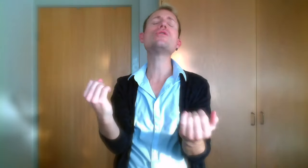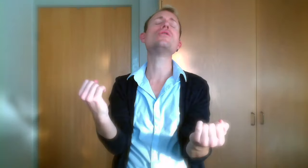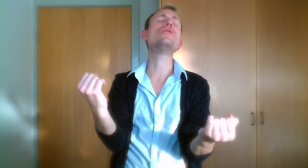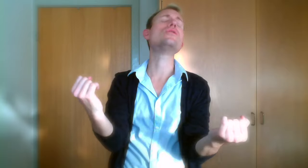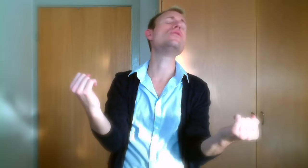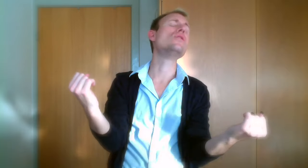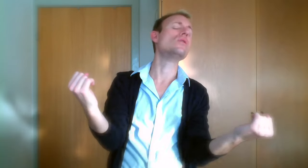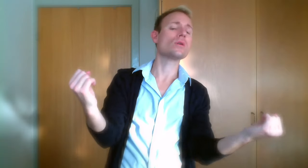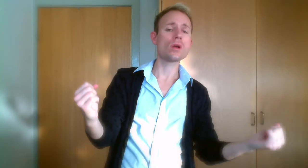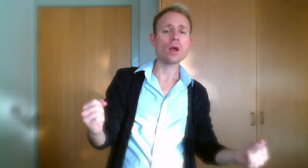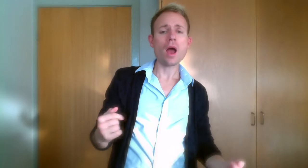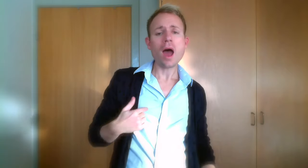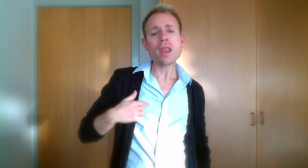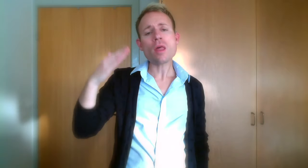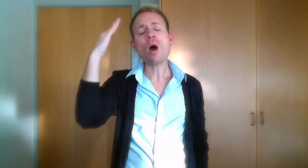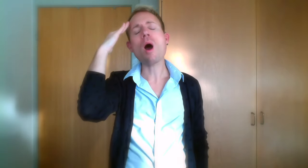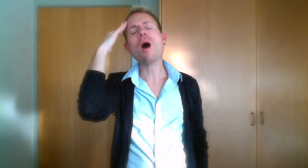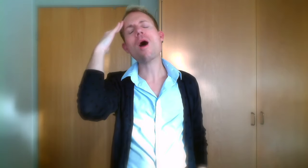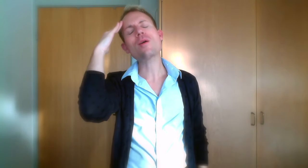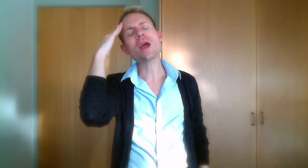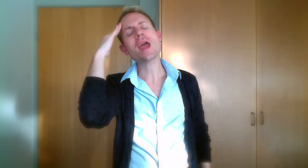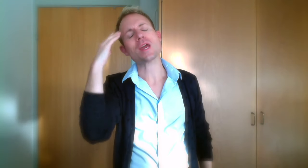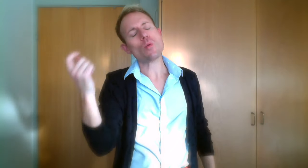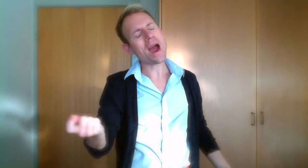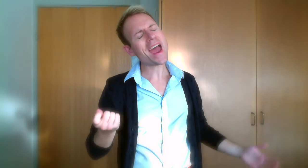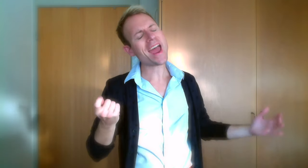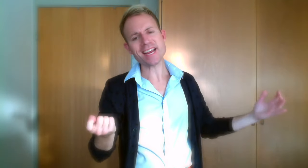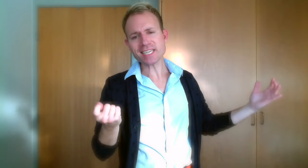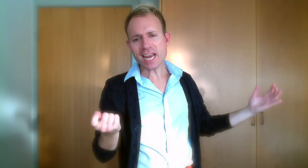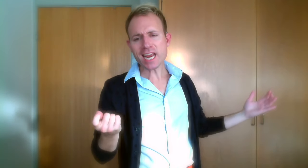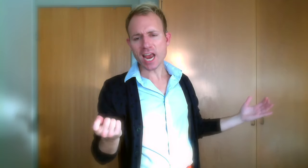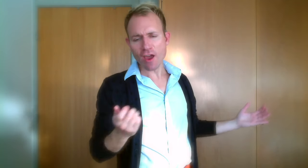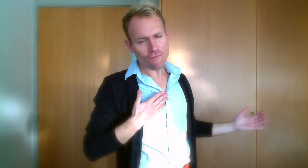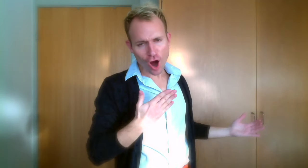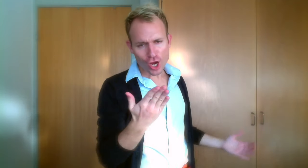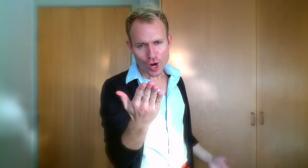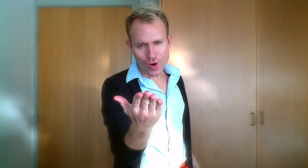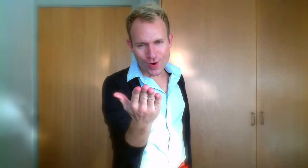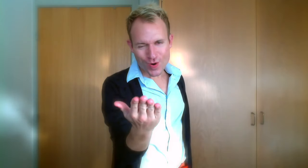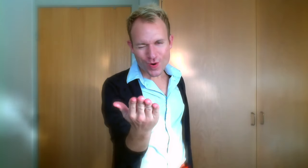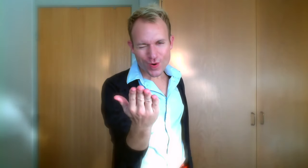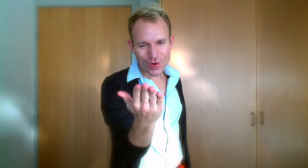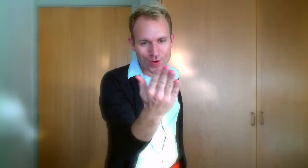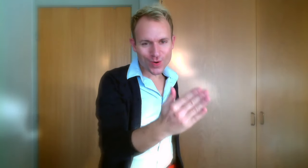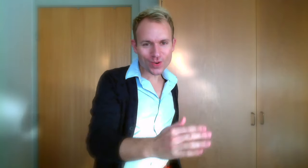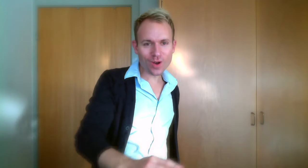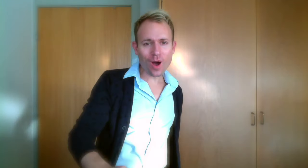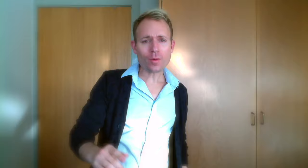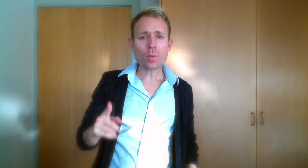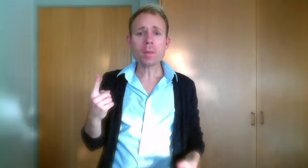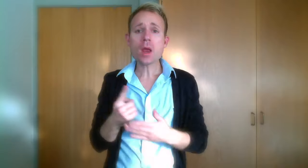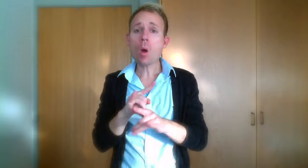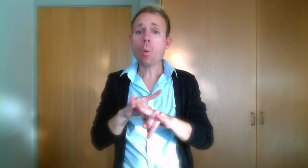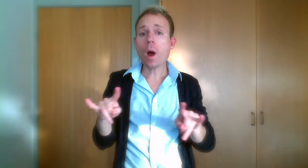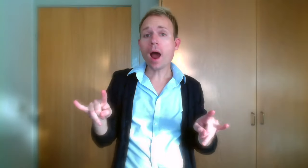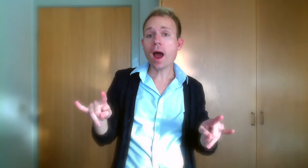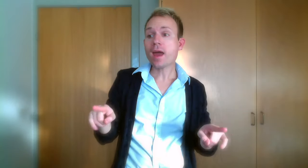And I know it's waiting for you It could be right